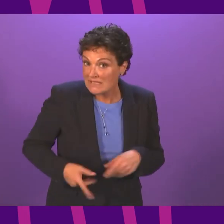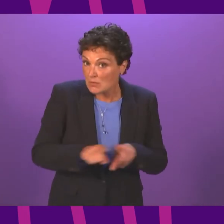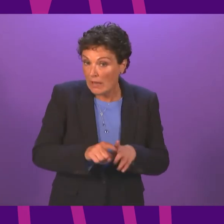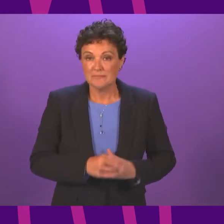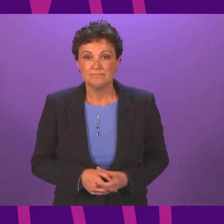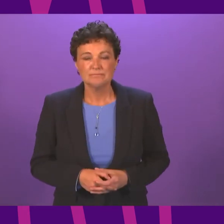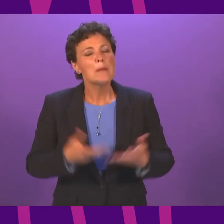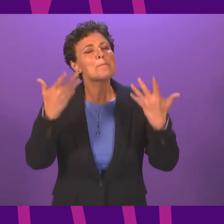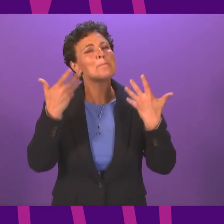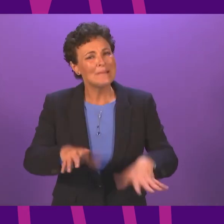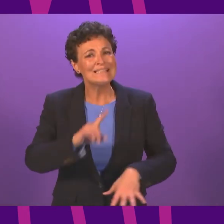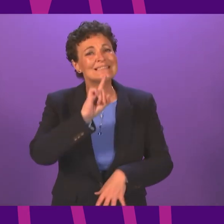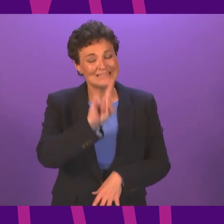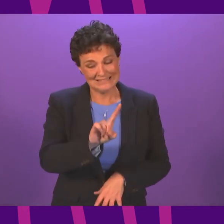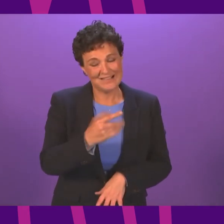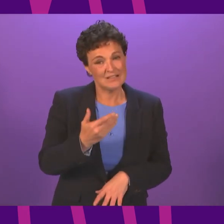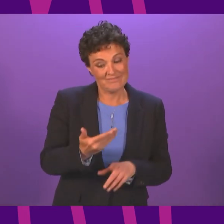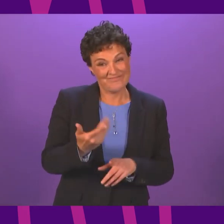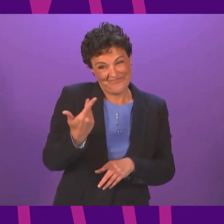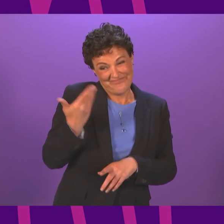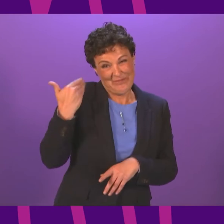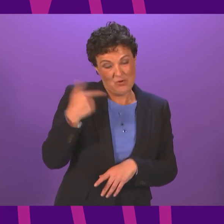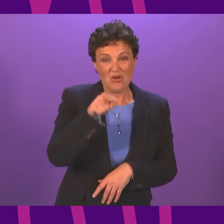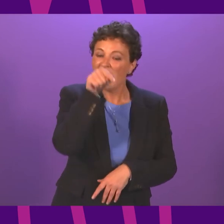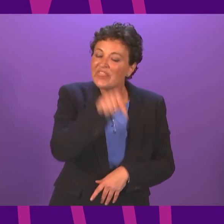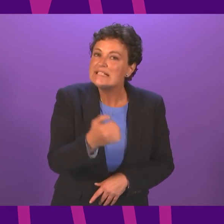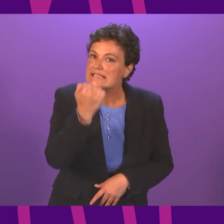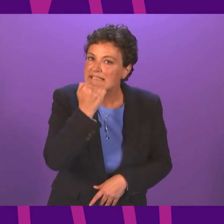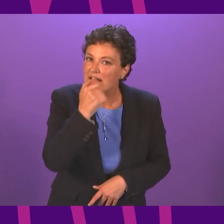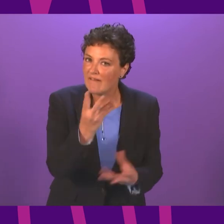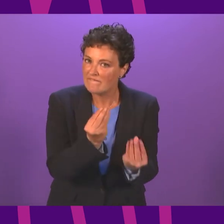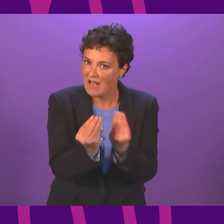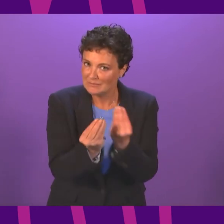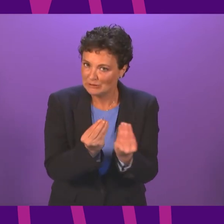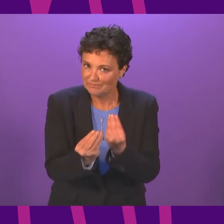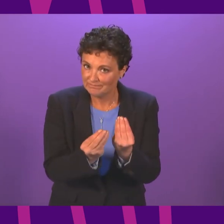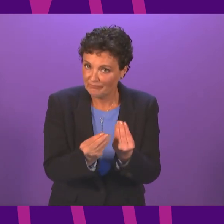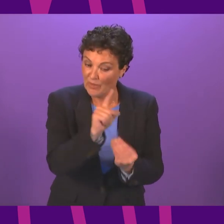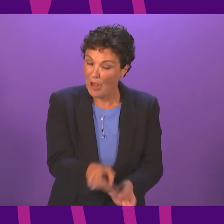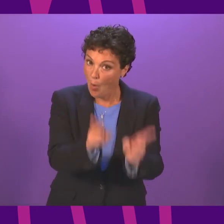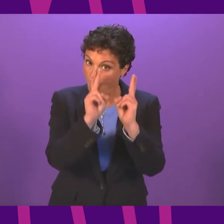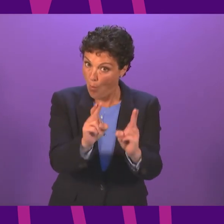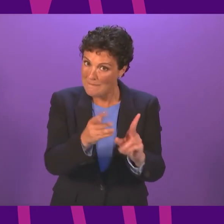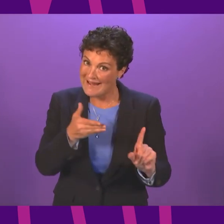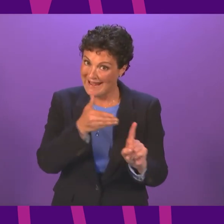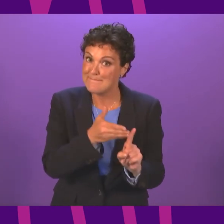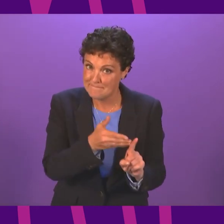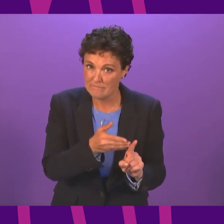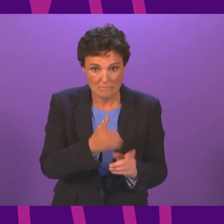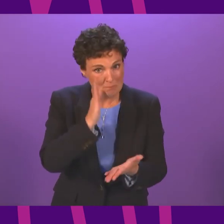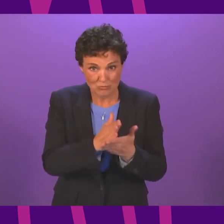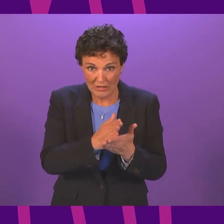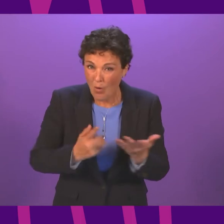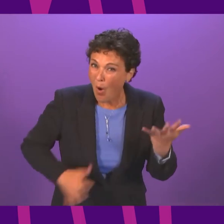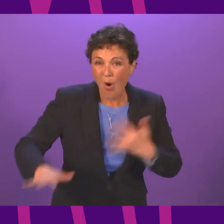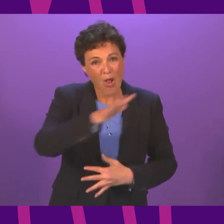As I said earlier, these are indicative dates, but they allow us to plan ahead with more clarity. As always, though, we all have a part to